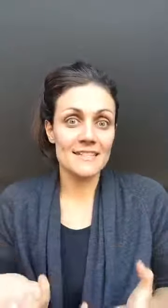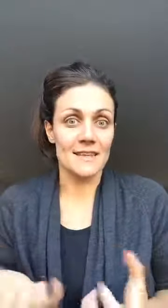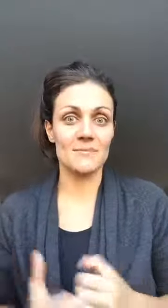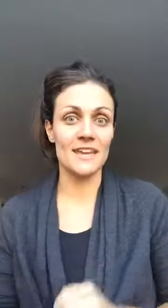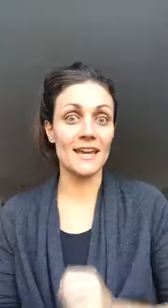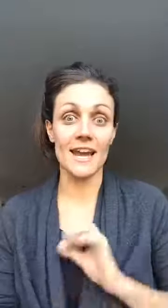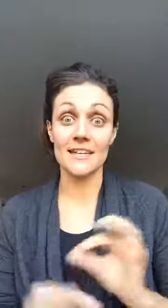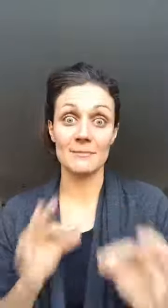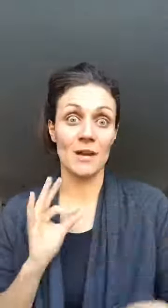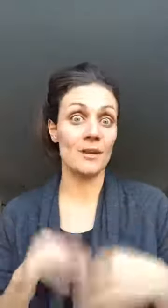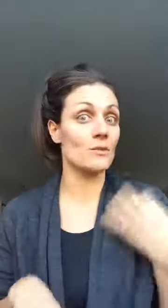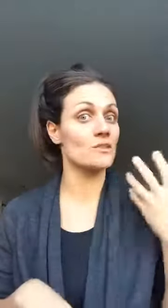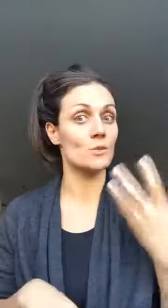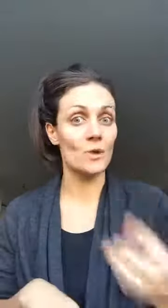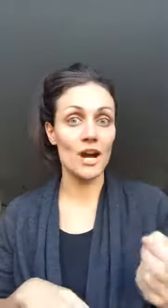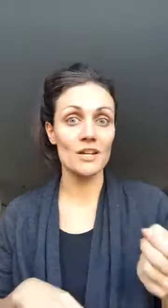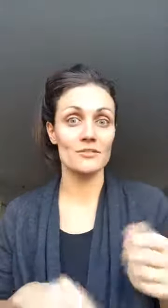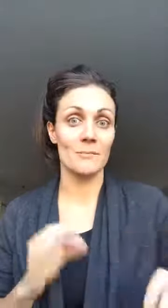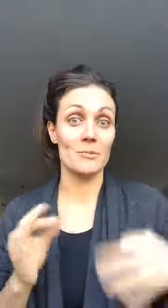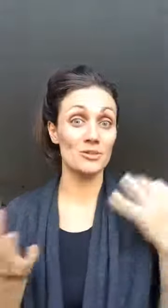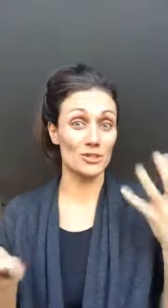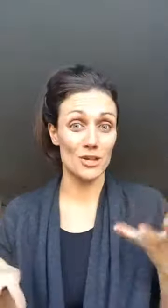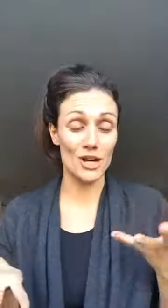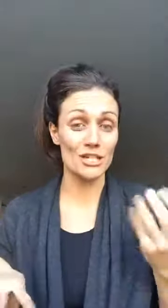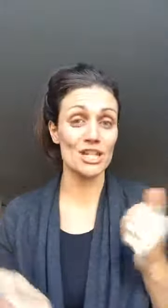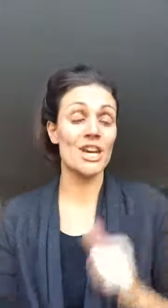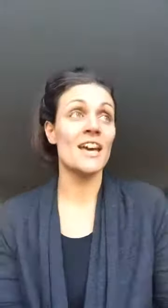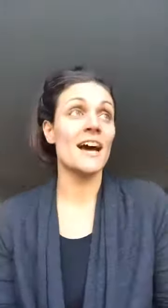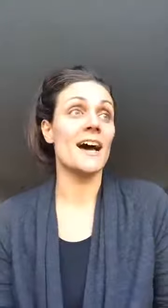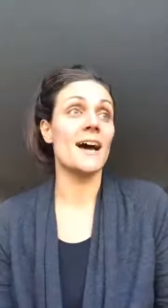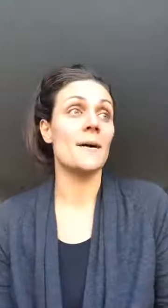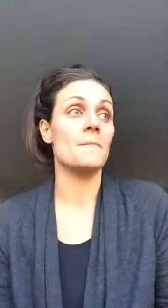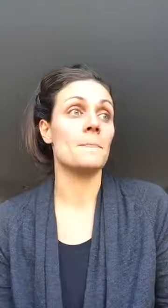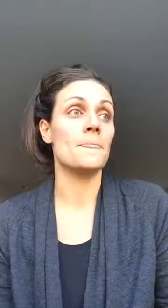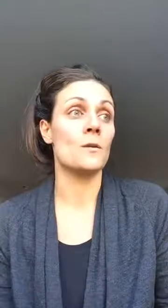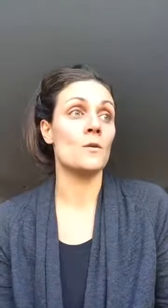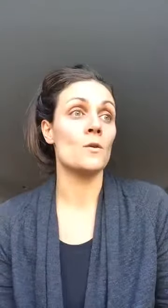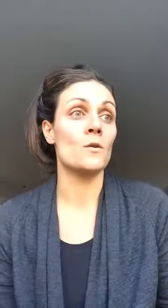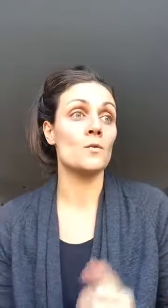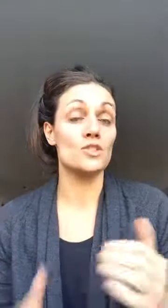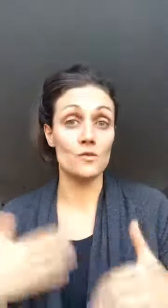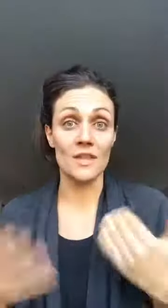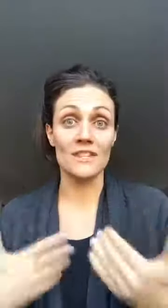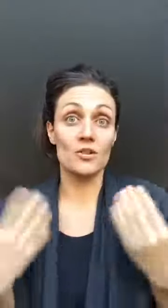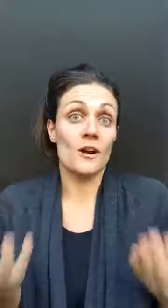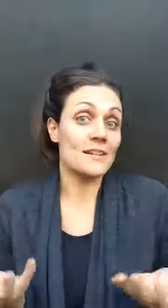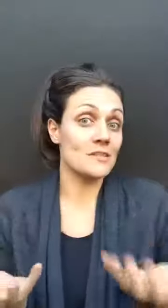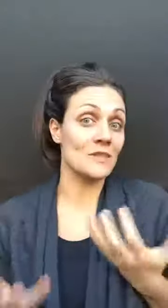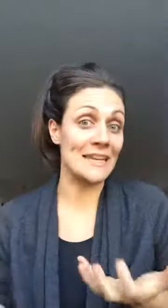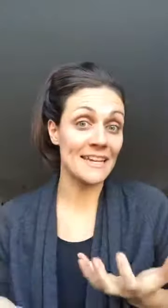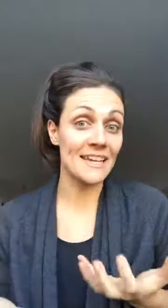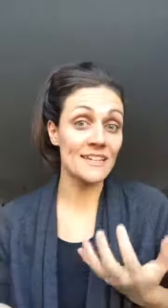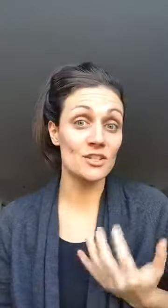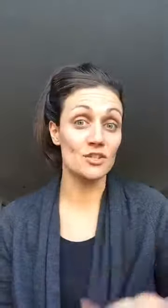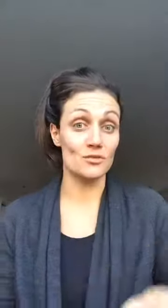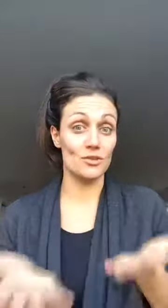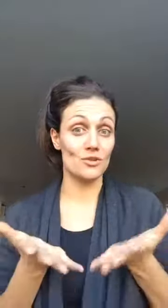them say hey guys I'm coming out with this new product or I'm about to launch um do you think that your audience would like it do you